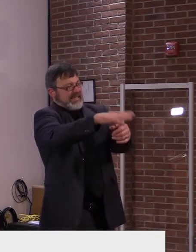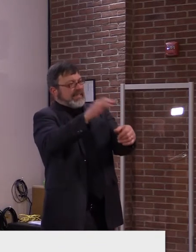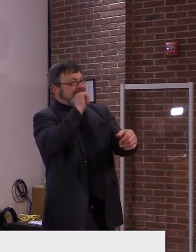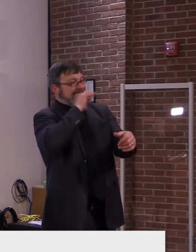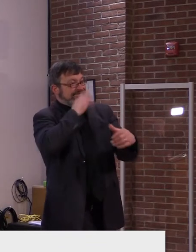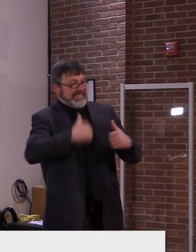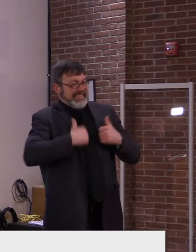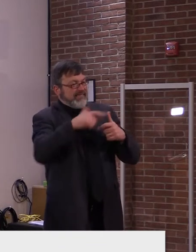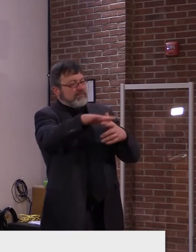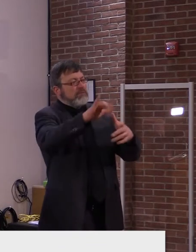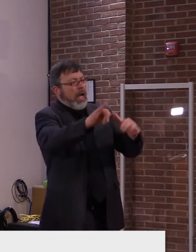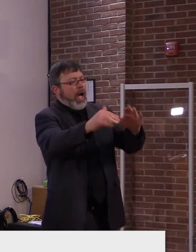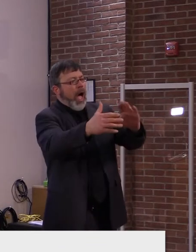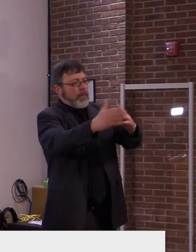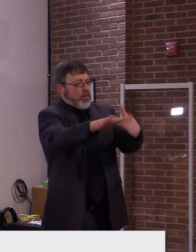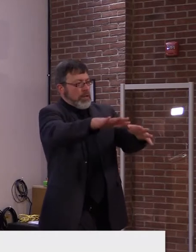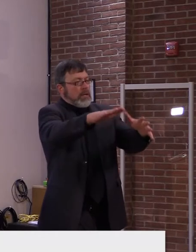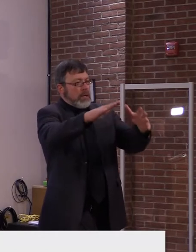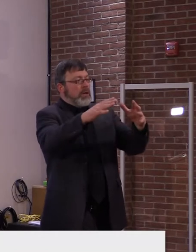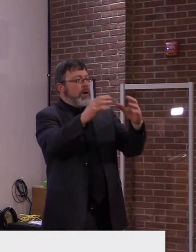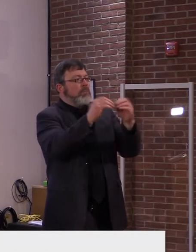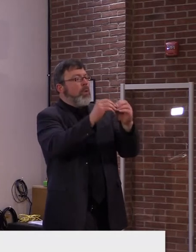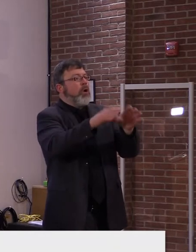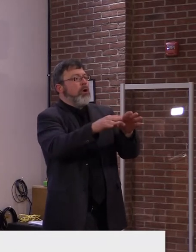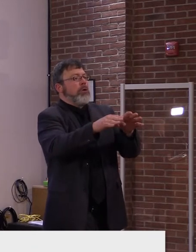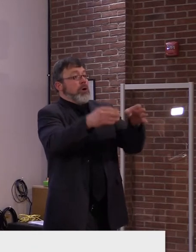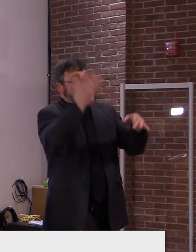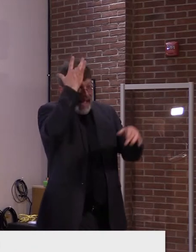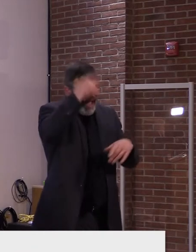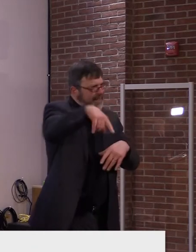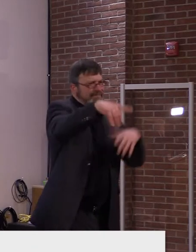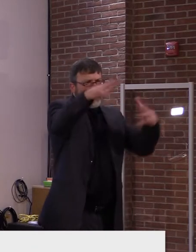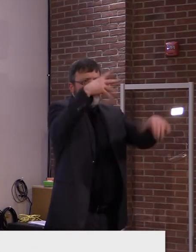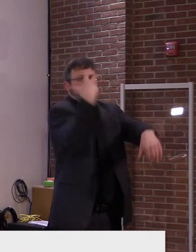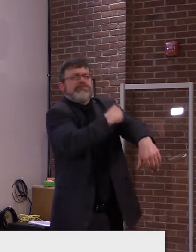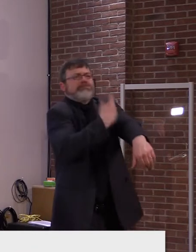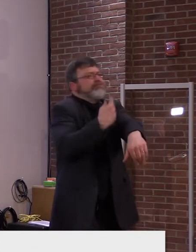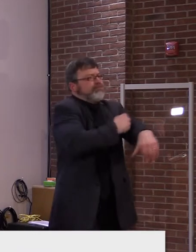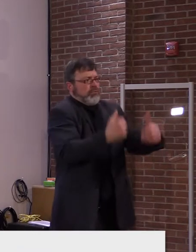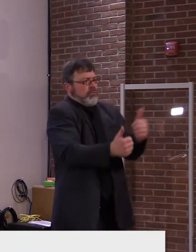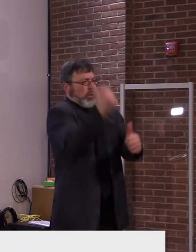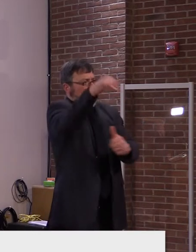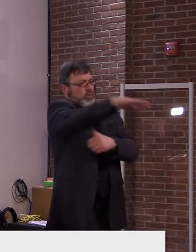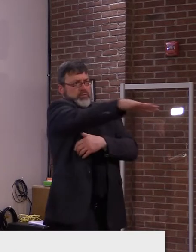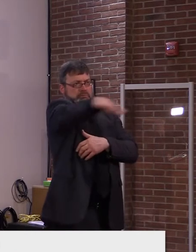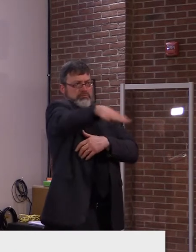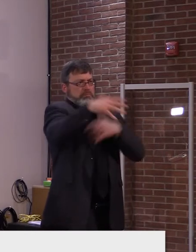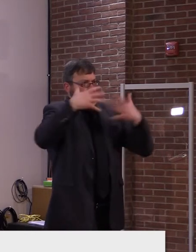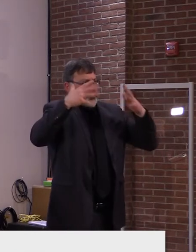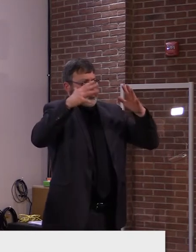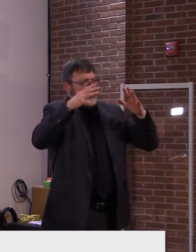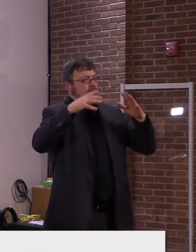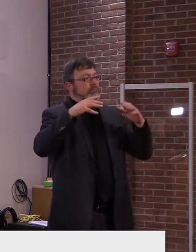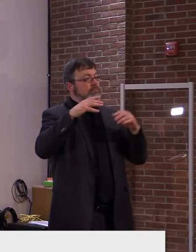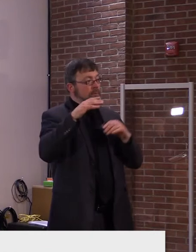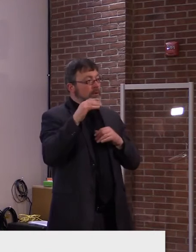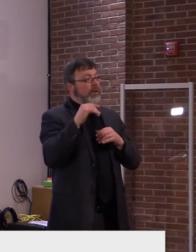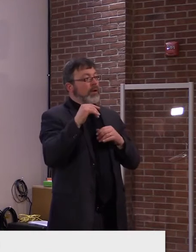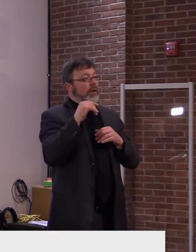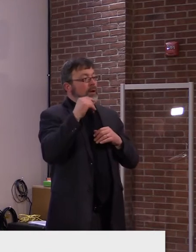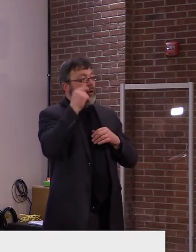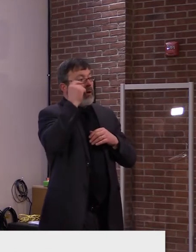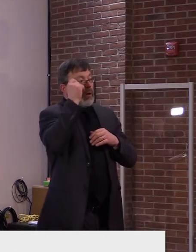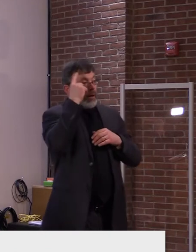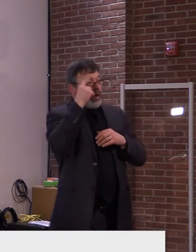vaccination of the resident is one of those considerations that we put in. We're leaving it up to the long-term care facility to decide